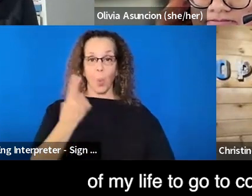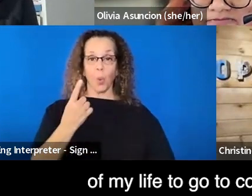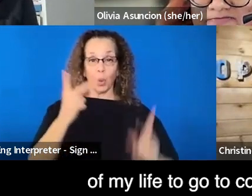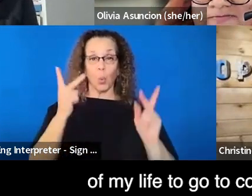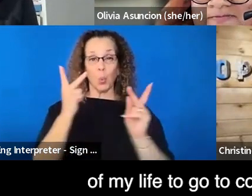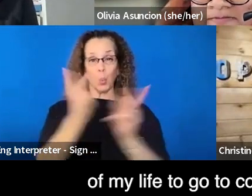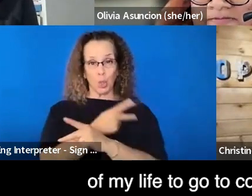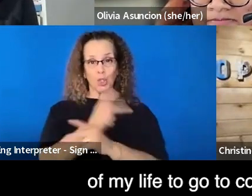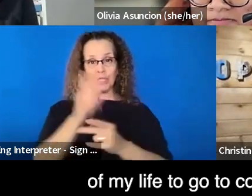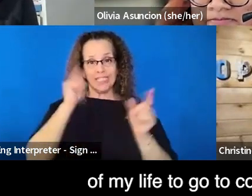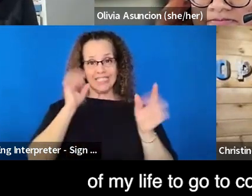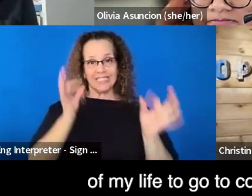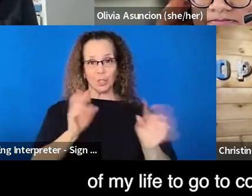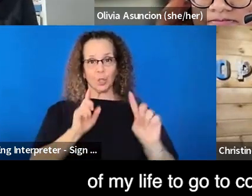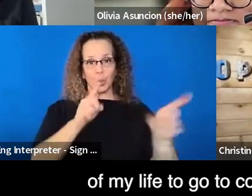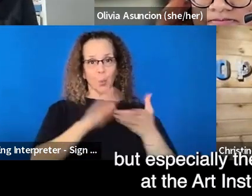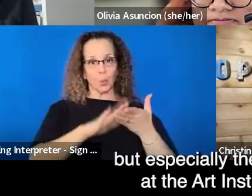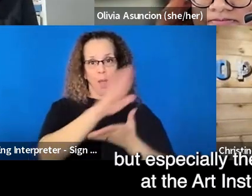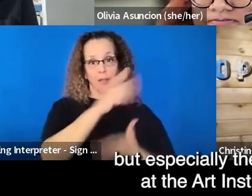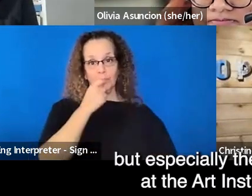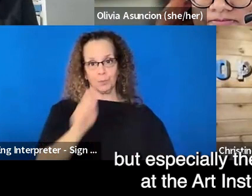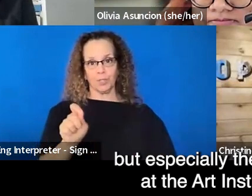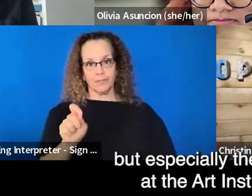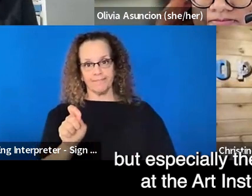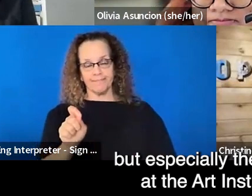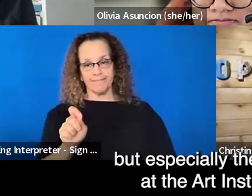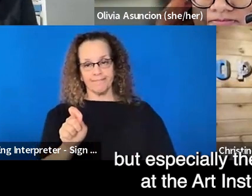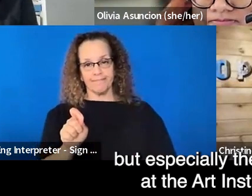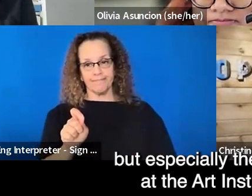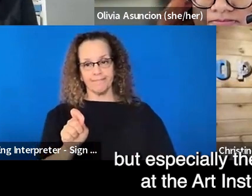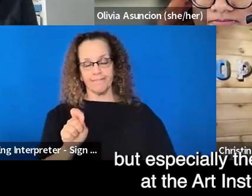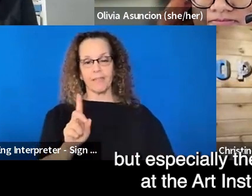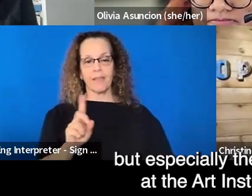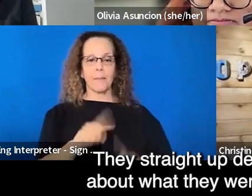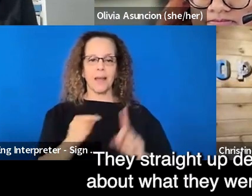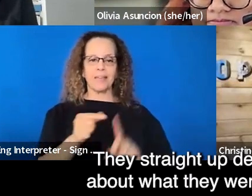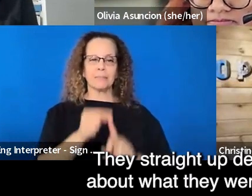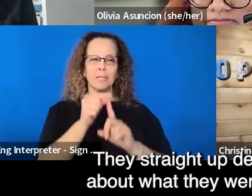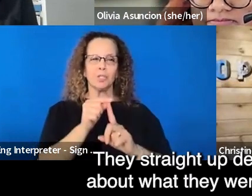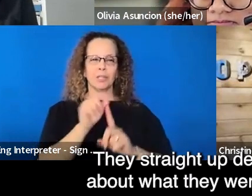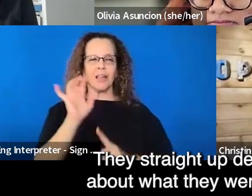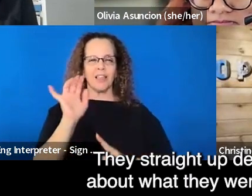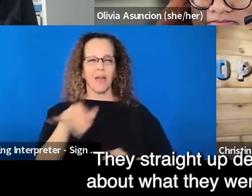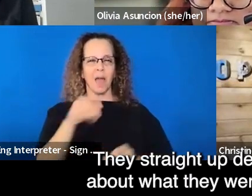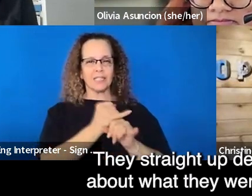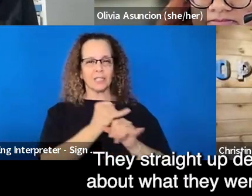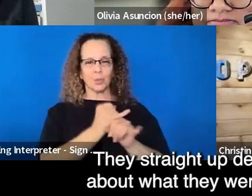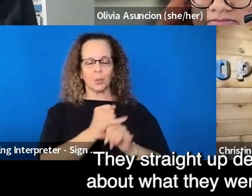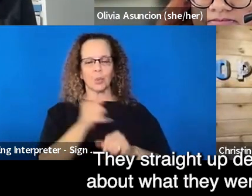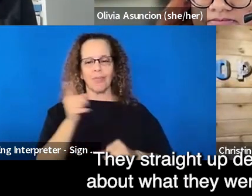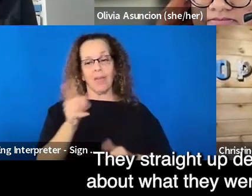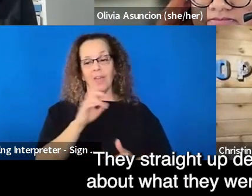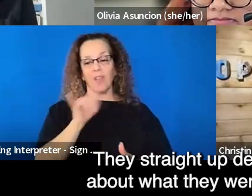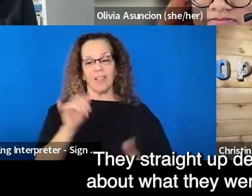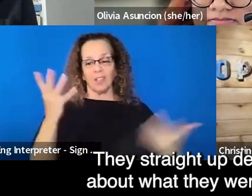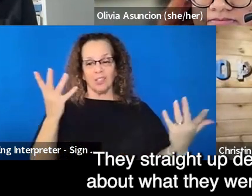to go to college at all. Uh, but especially the School of the Art Institute, they straight up deceived me about